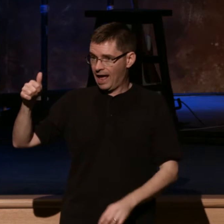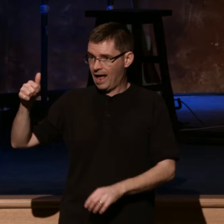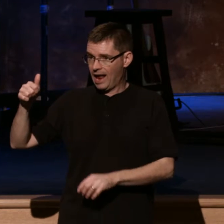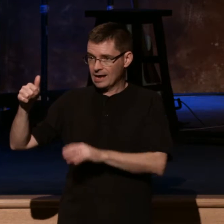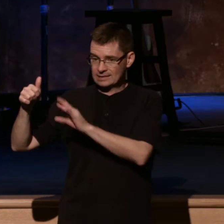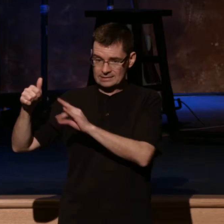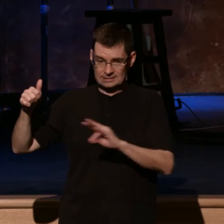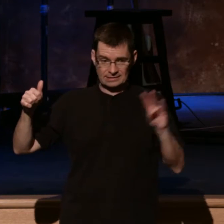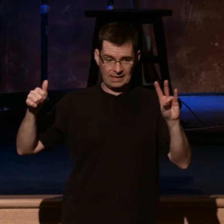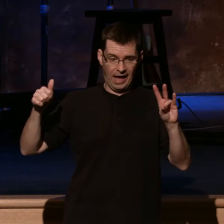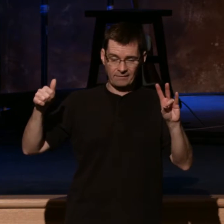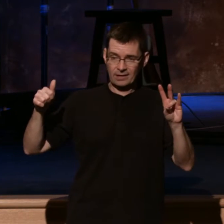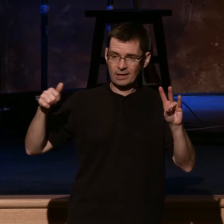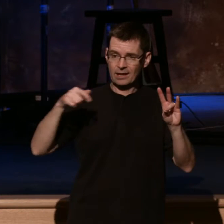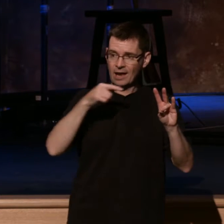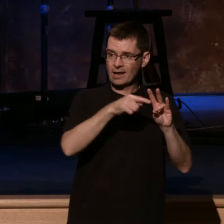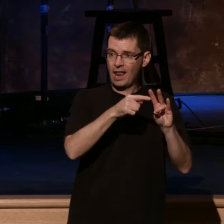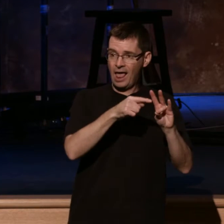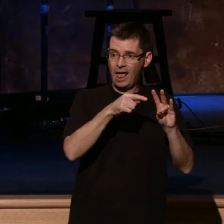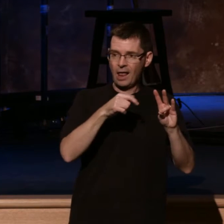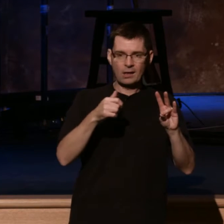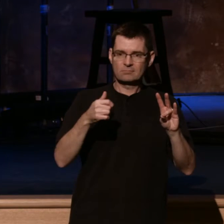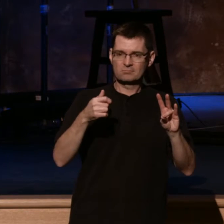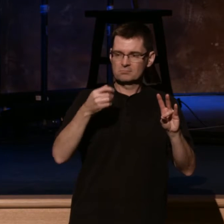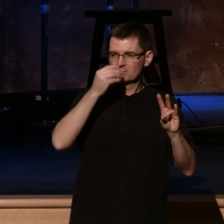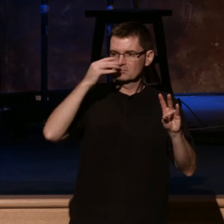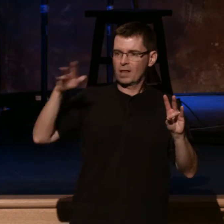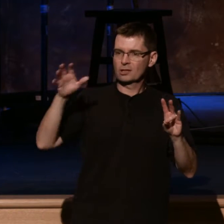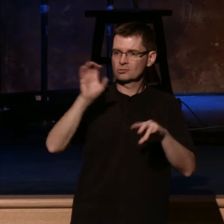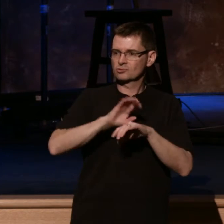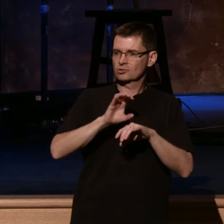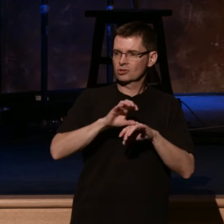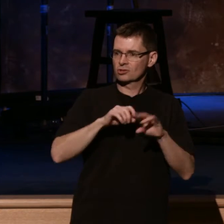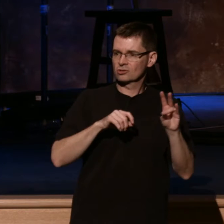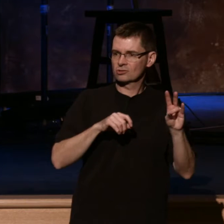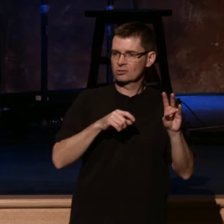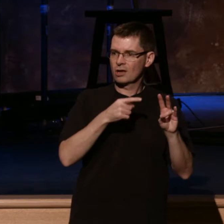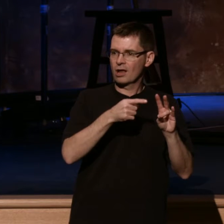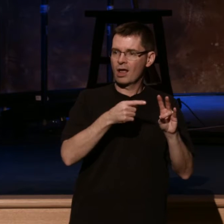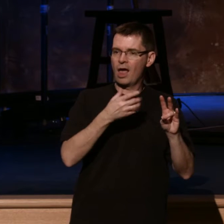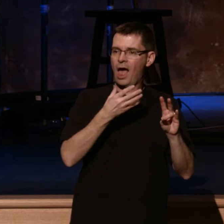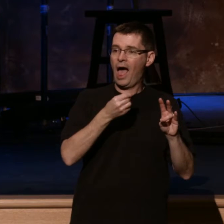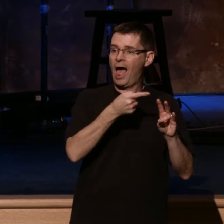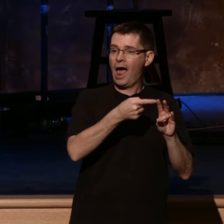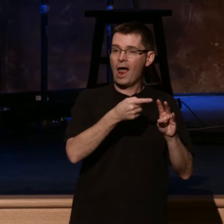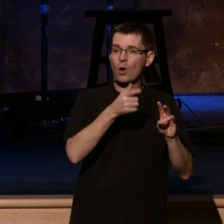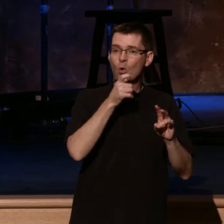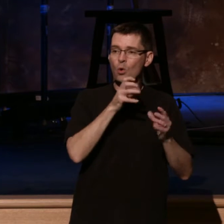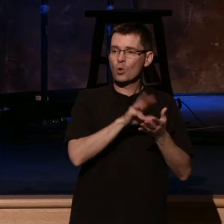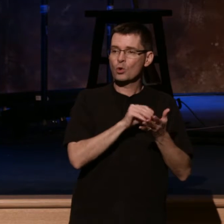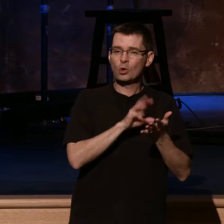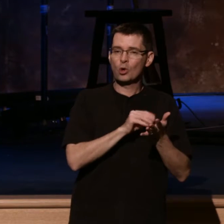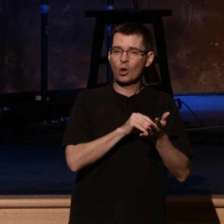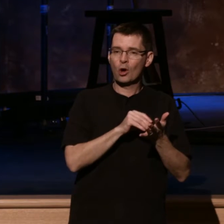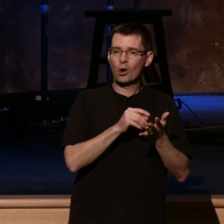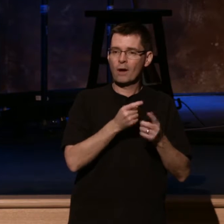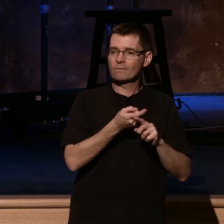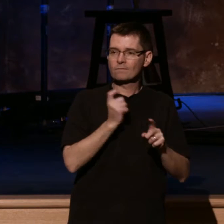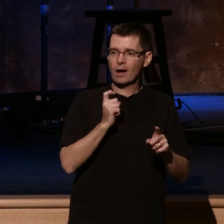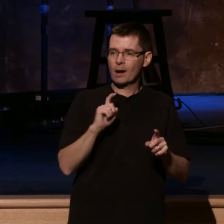basically are ambivalent about the church. And they are now being discipled by the leading segments of society that have